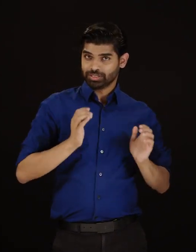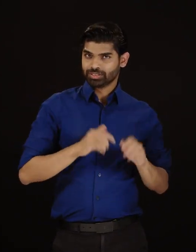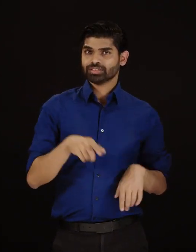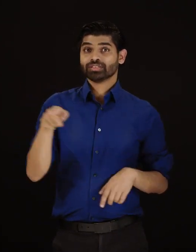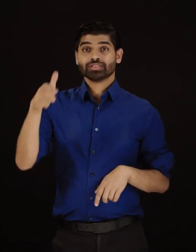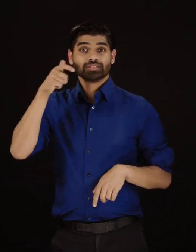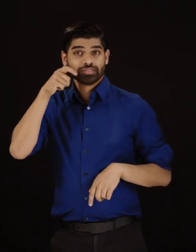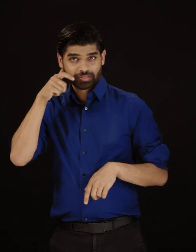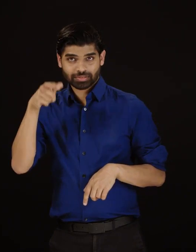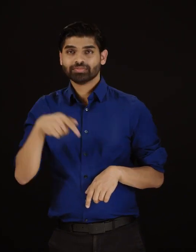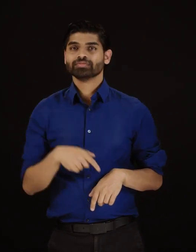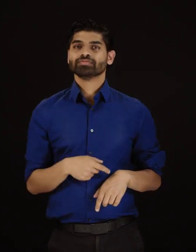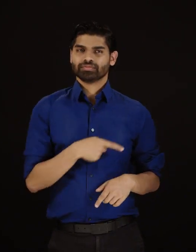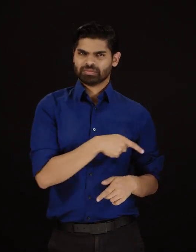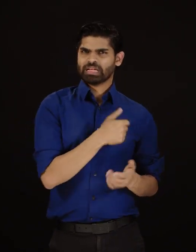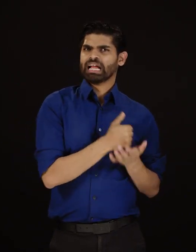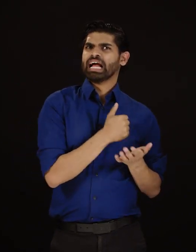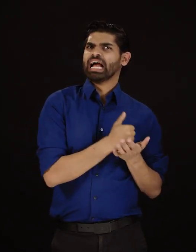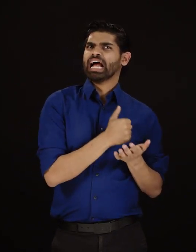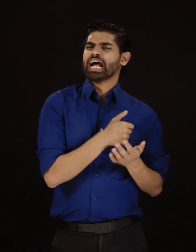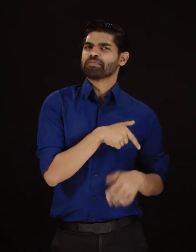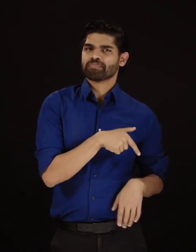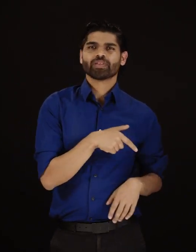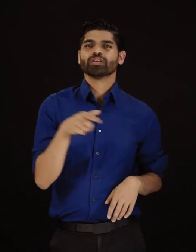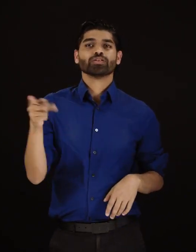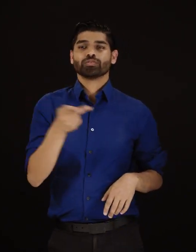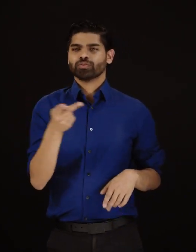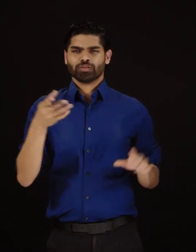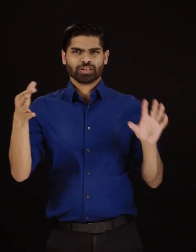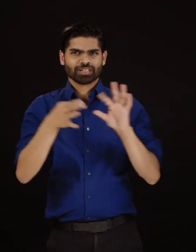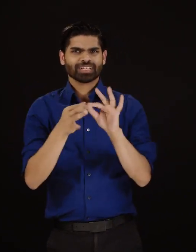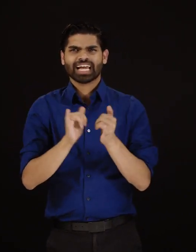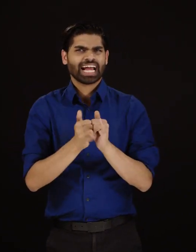messaging in a chat box that can be opened on the service provider's website.